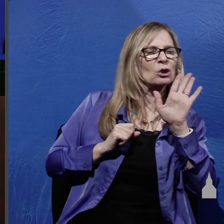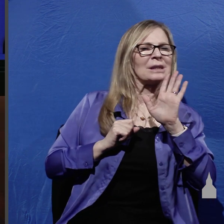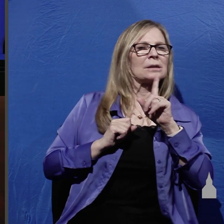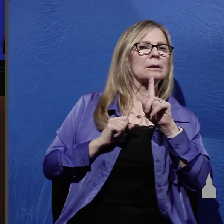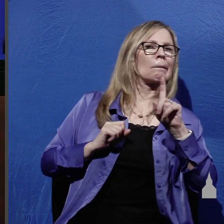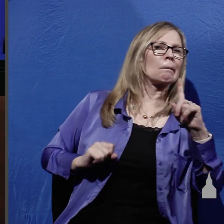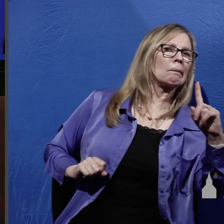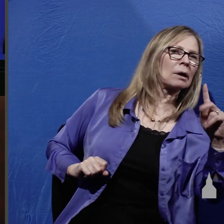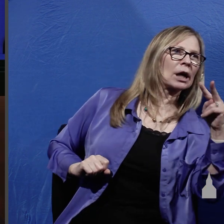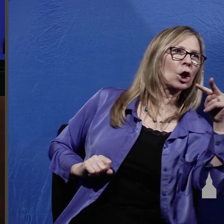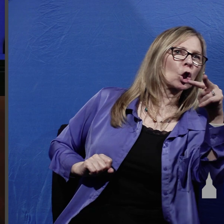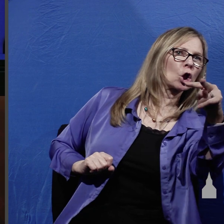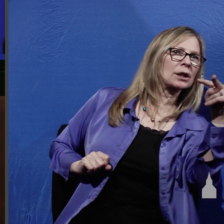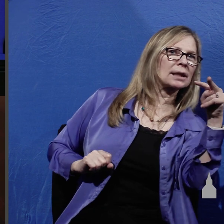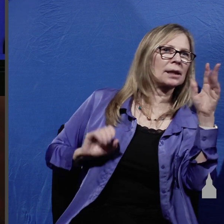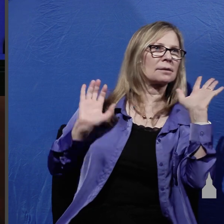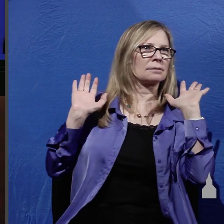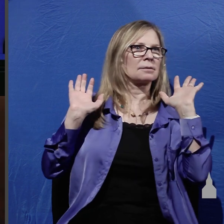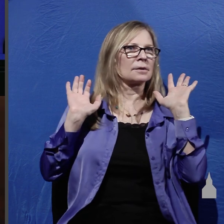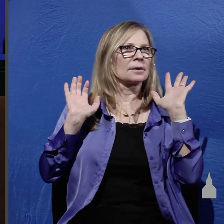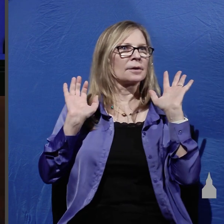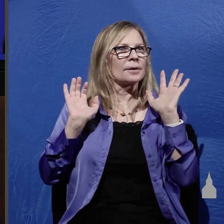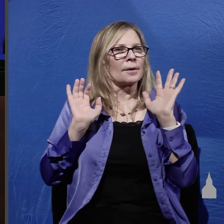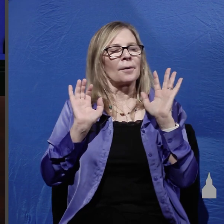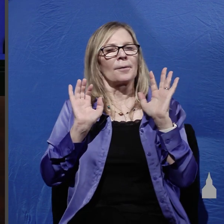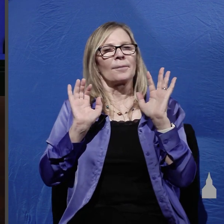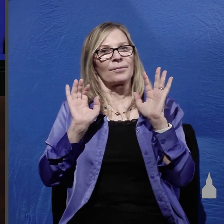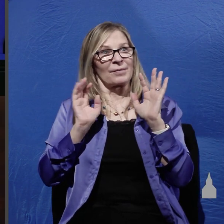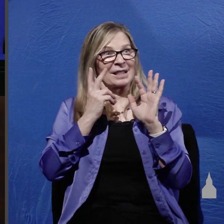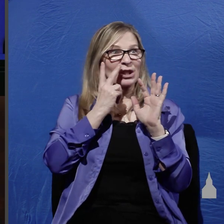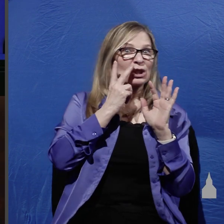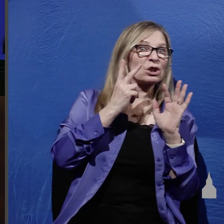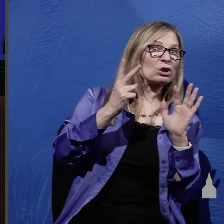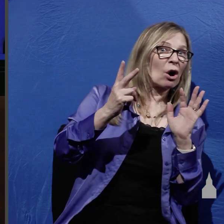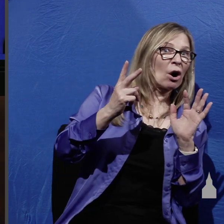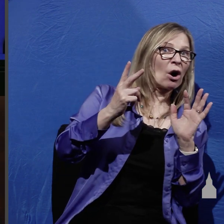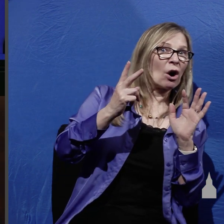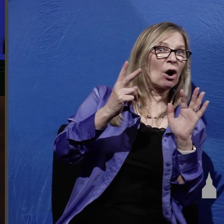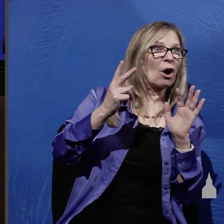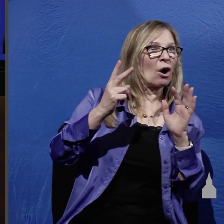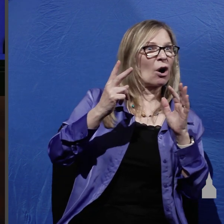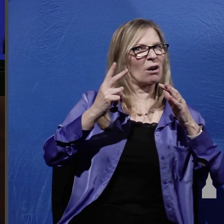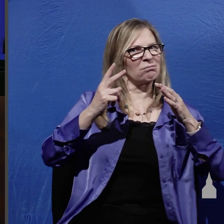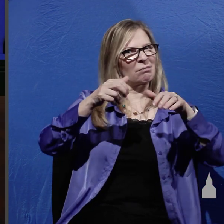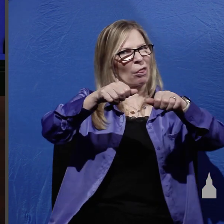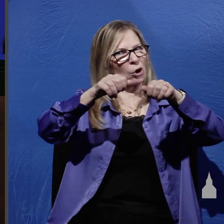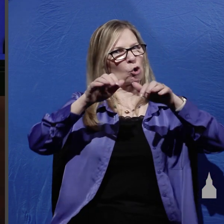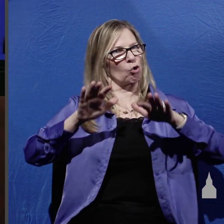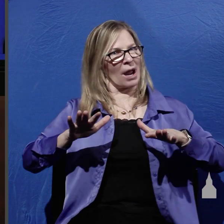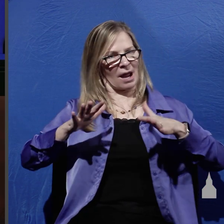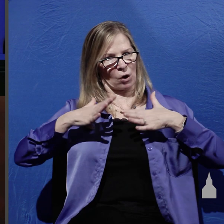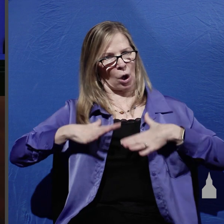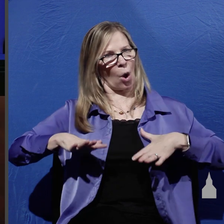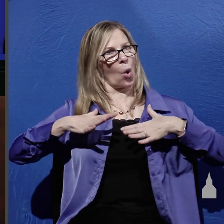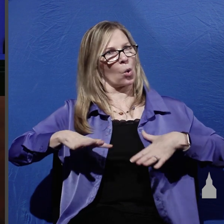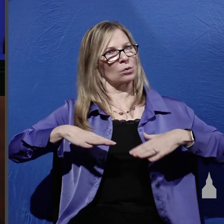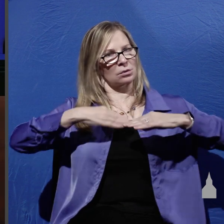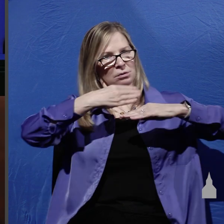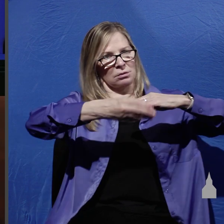just looked in from the entrance and he saw the grave clothes that Christ's body had been wrapped in he saw them